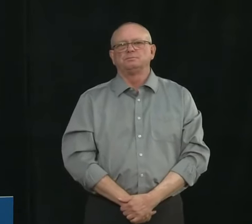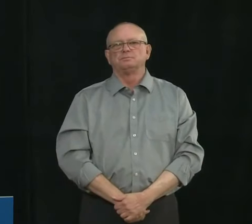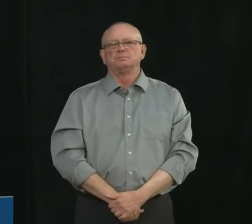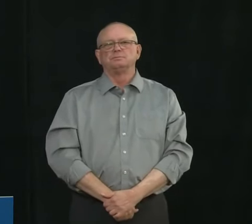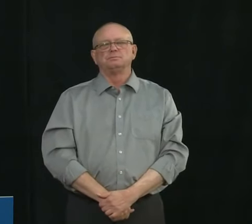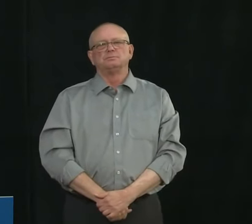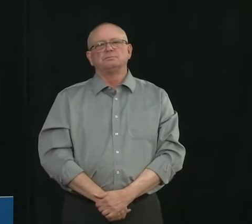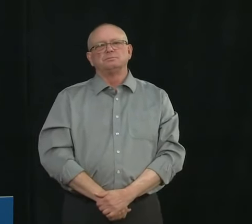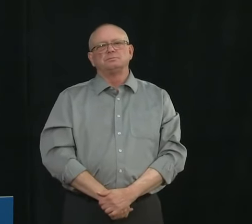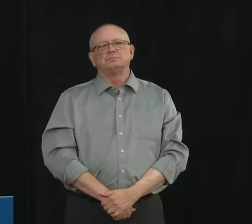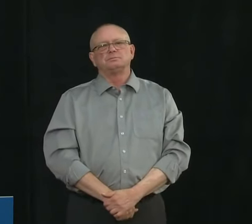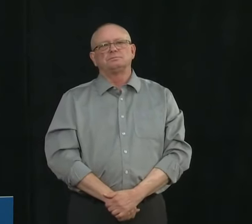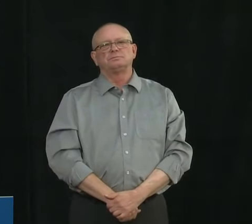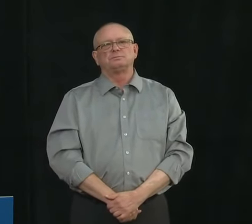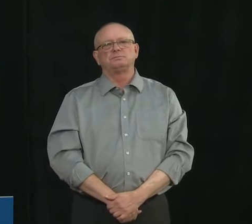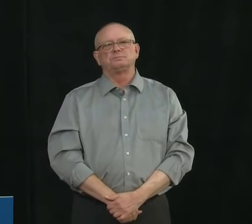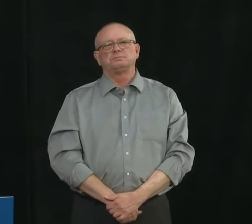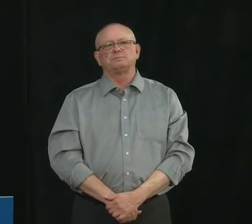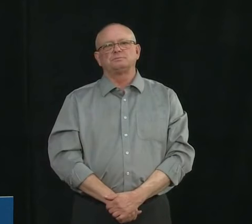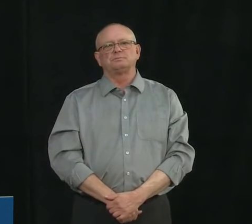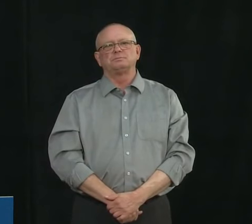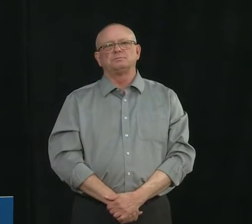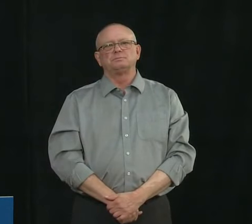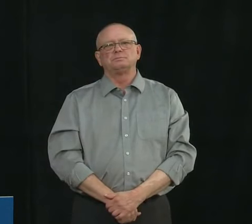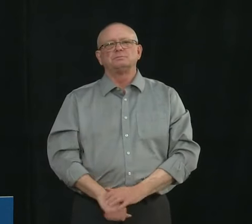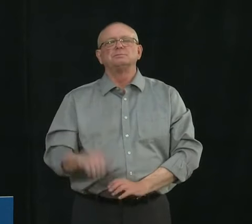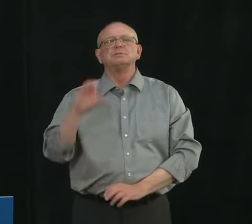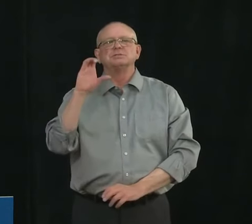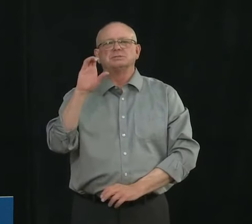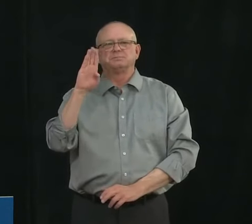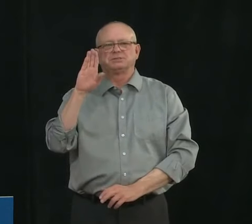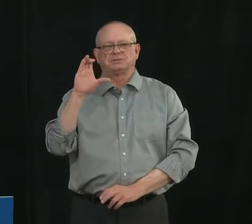thank you. The first question is from Janet French of CBC. Please go ahead.